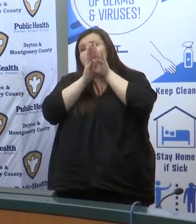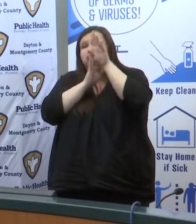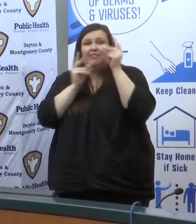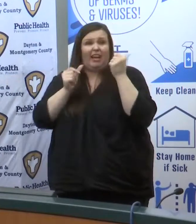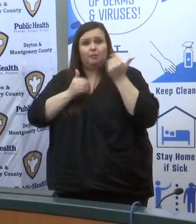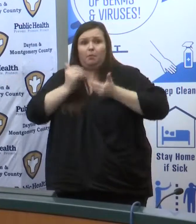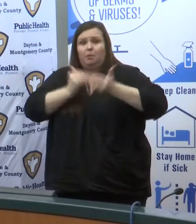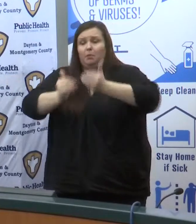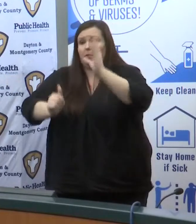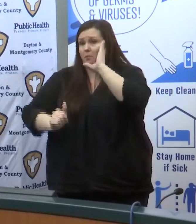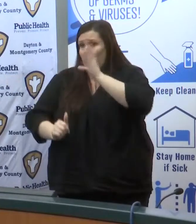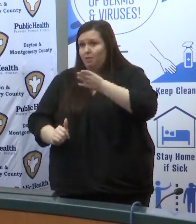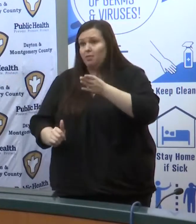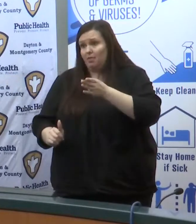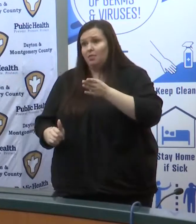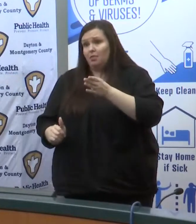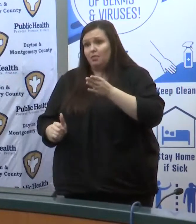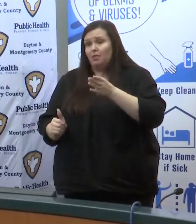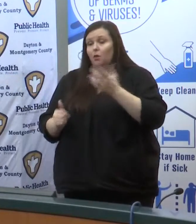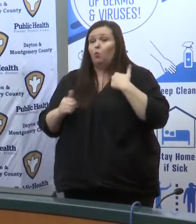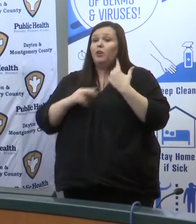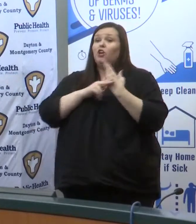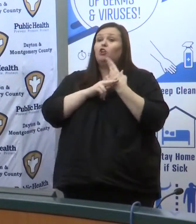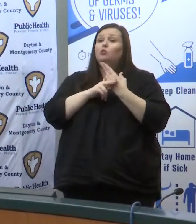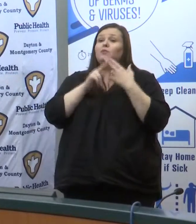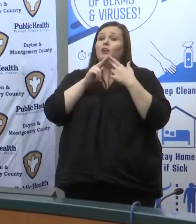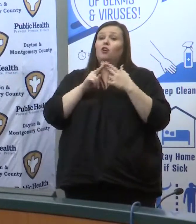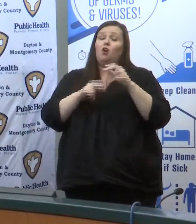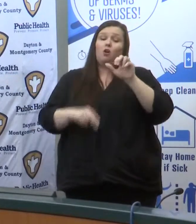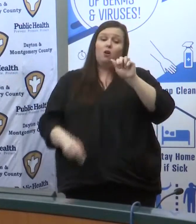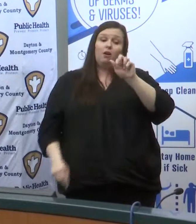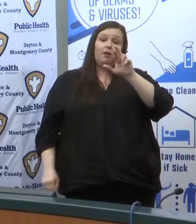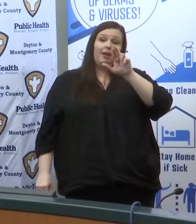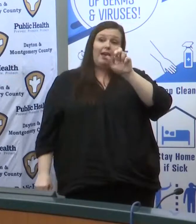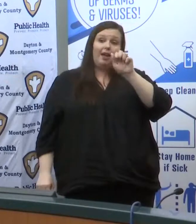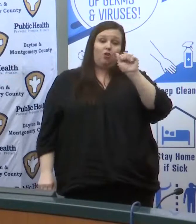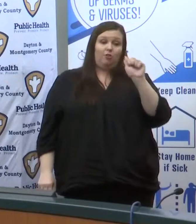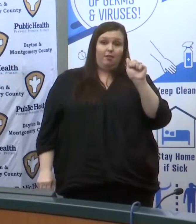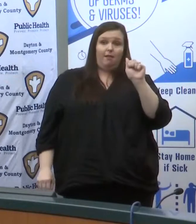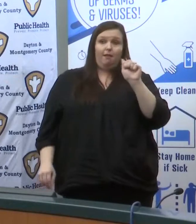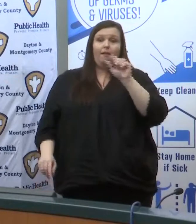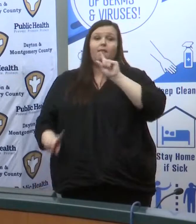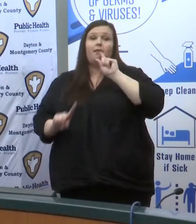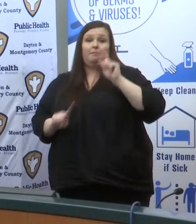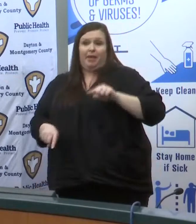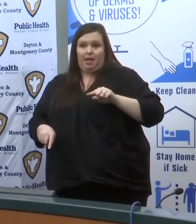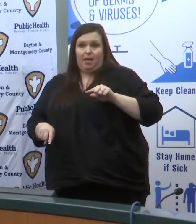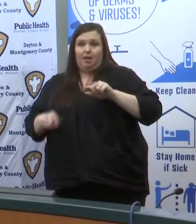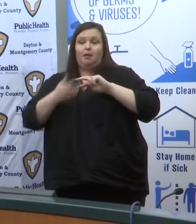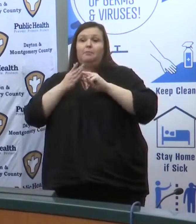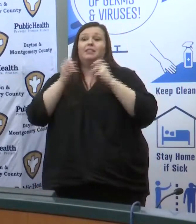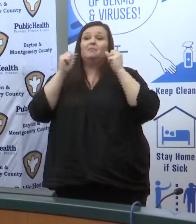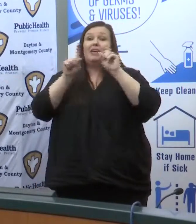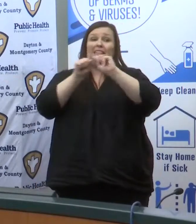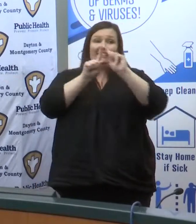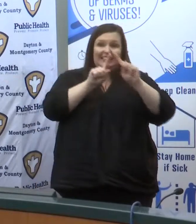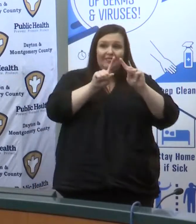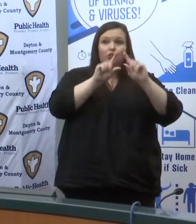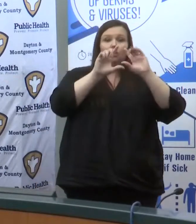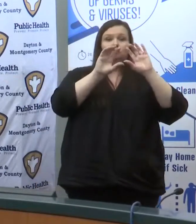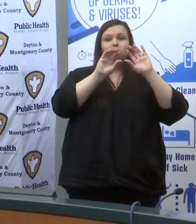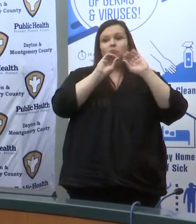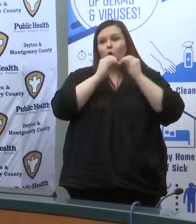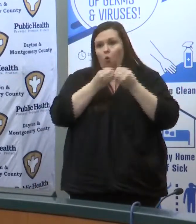we're using a structure known as area command it is a multi-agency multi-jurisdiction command structure